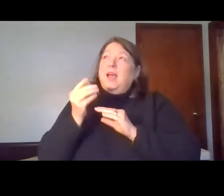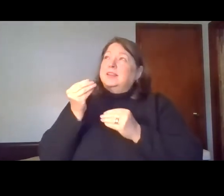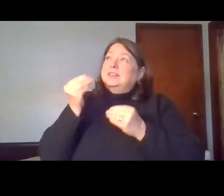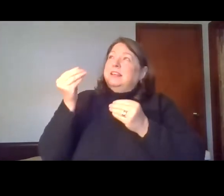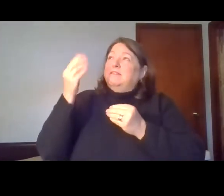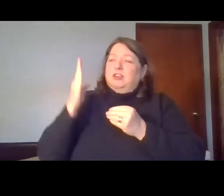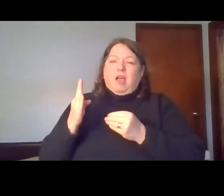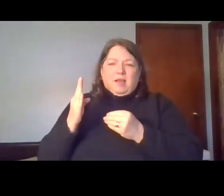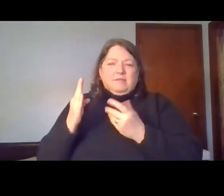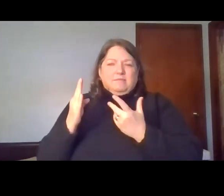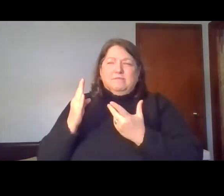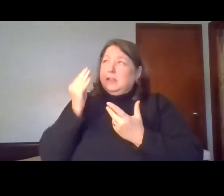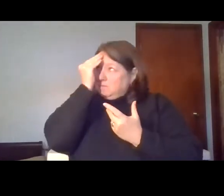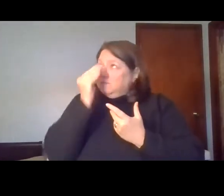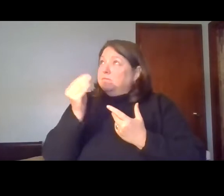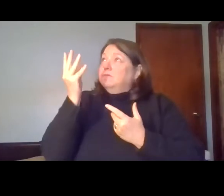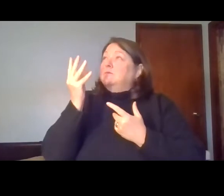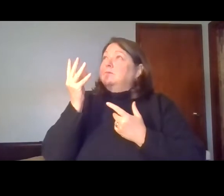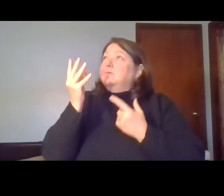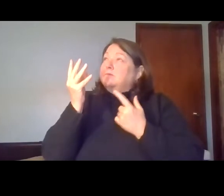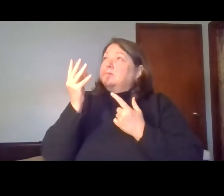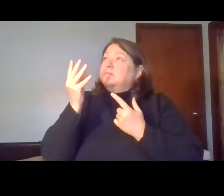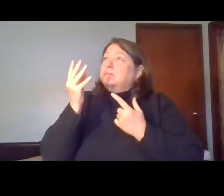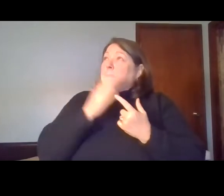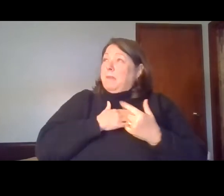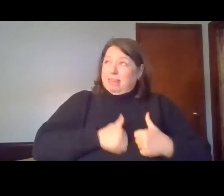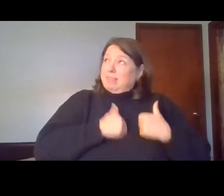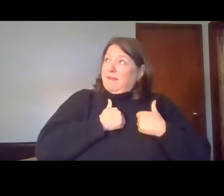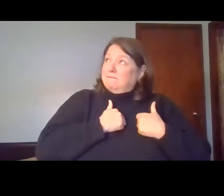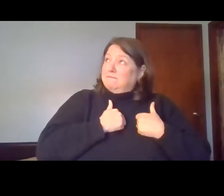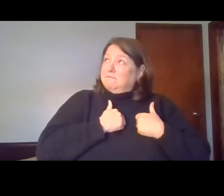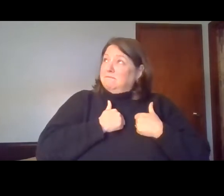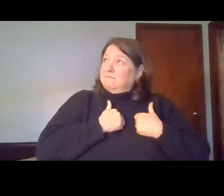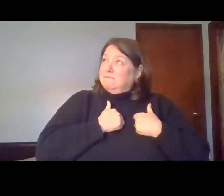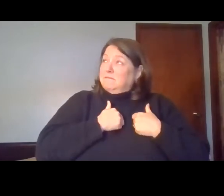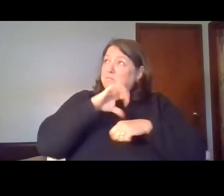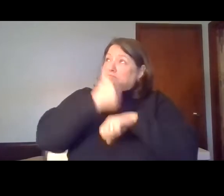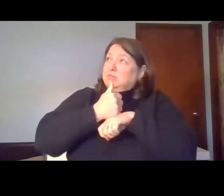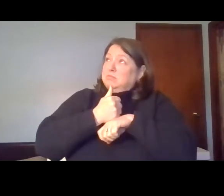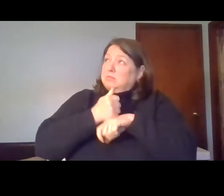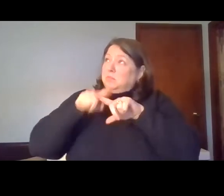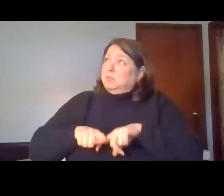Sing like never before, holy name. never my him. Please join us.